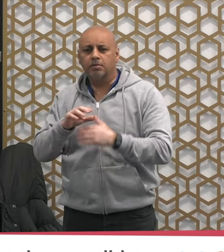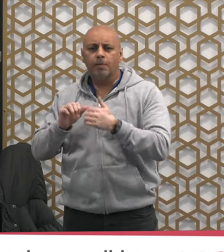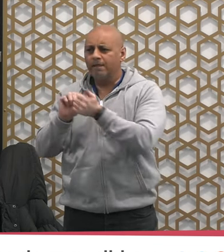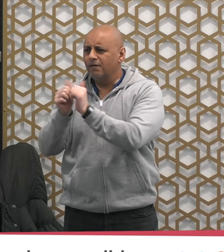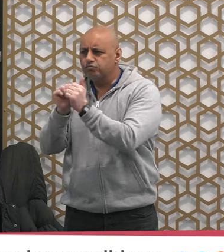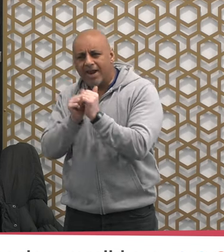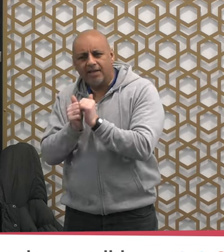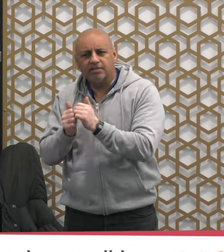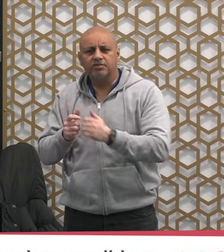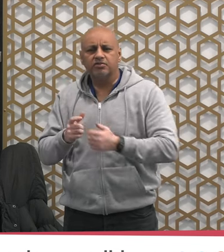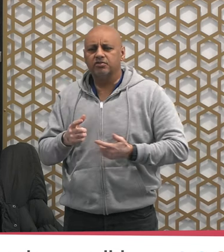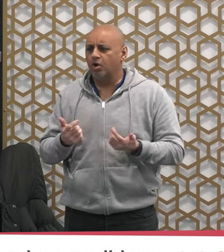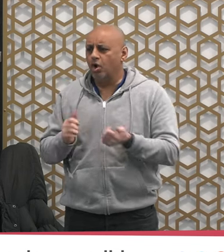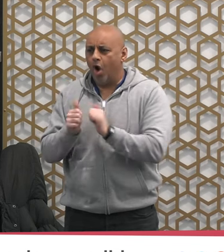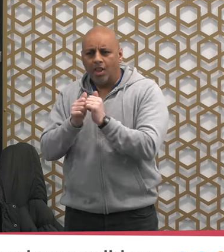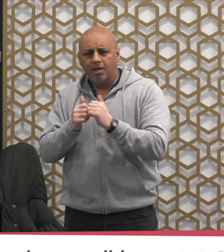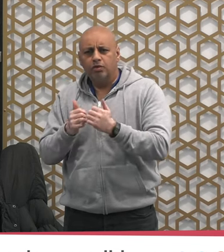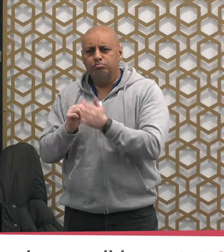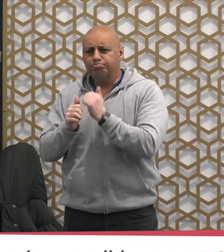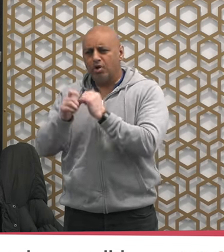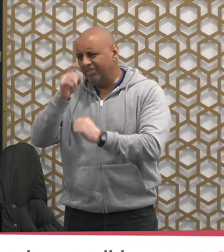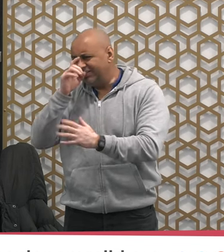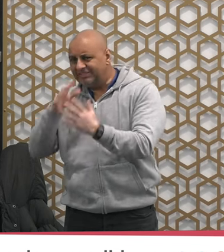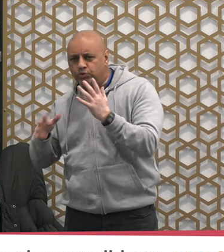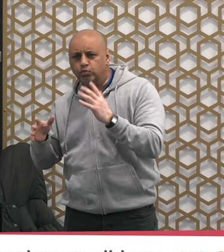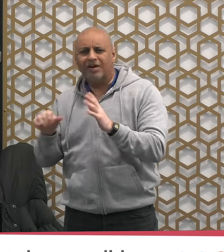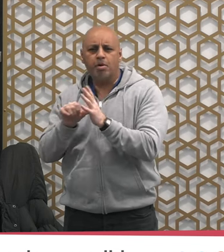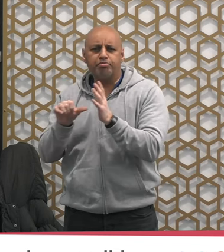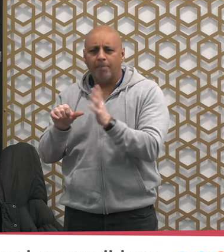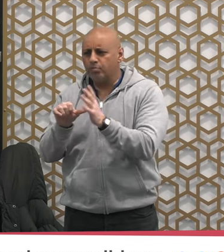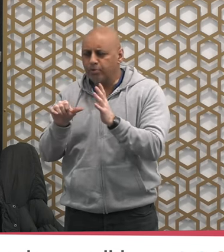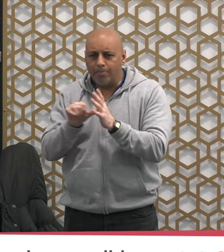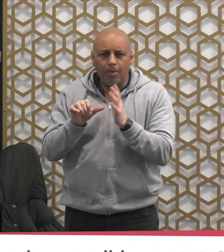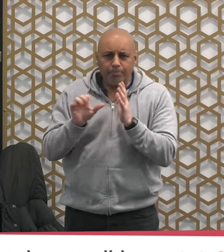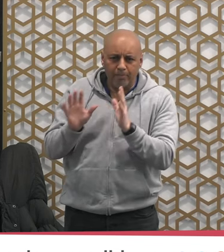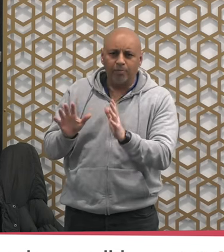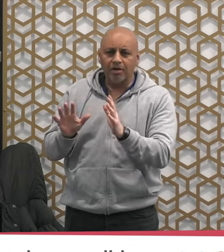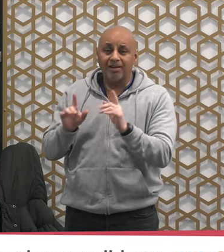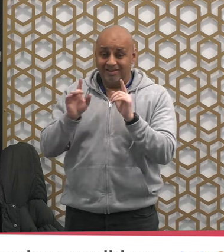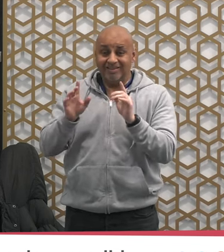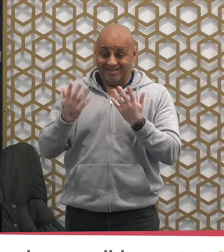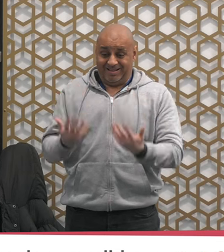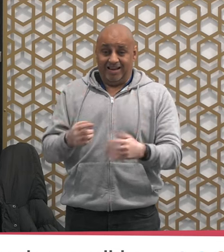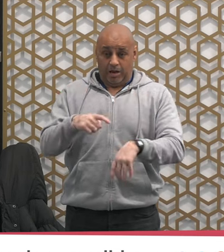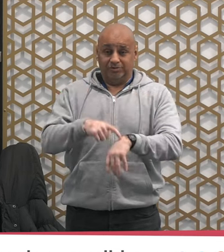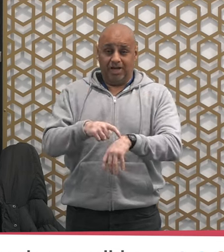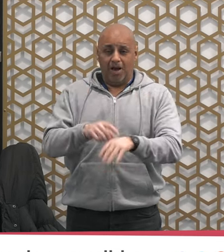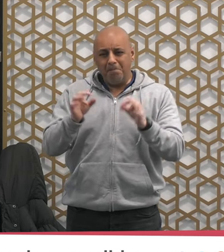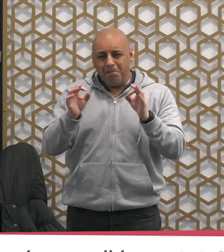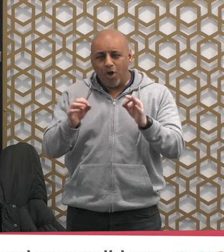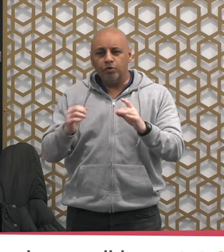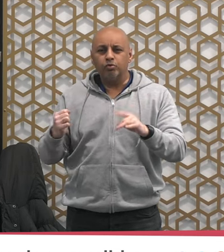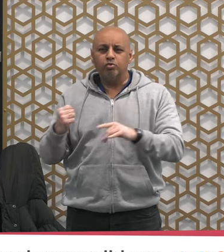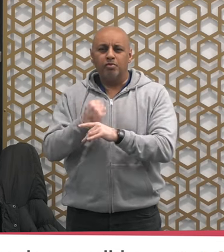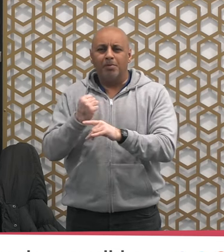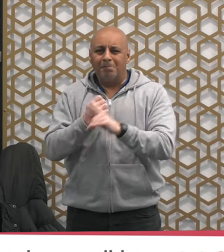and you have fallen apart and you have a problem then this is the time to make up within the month of Shaaban